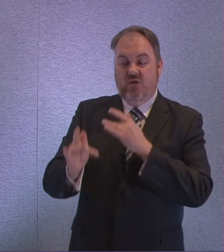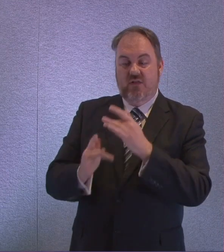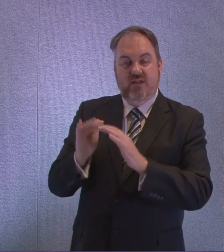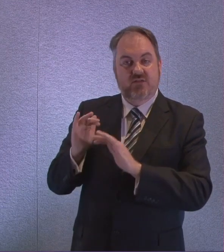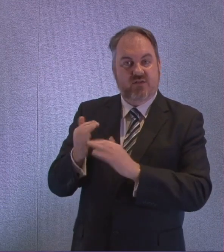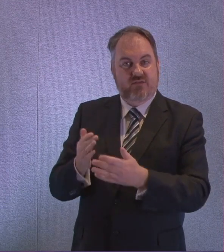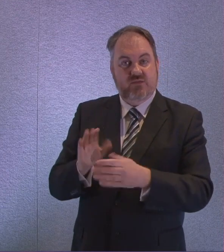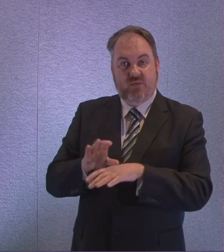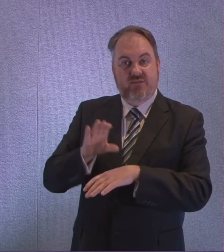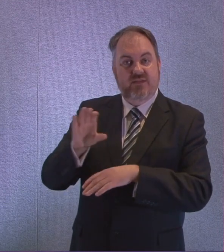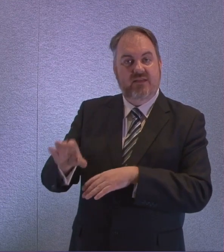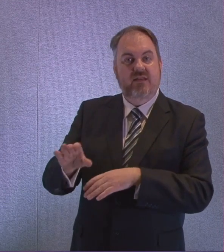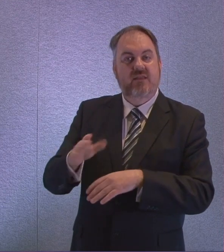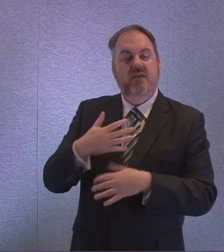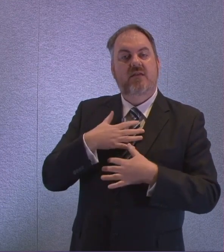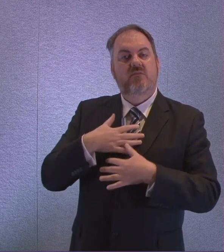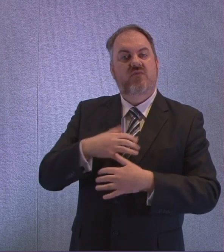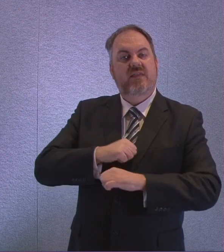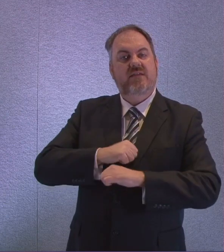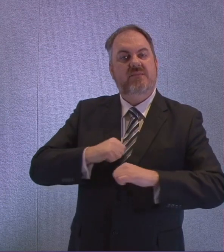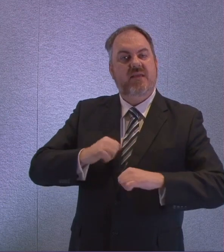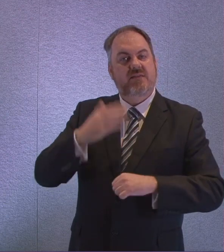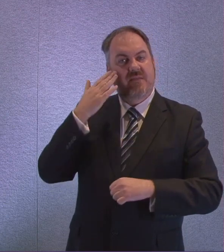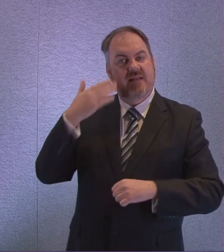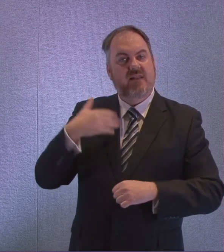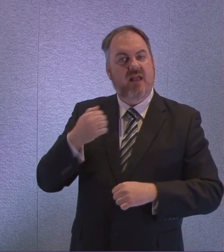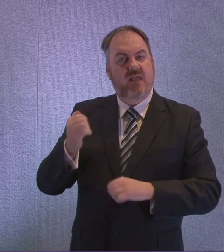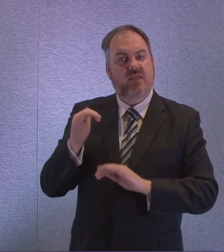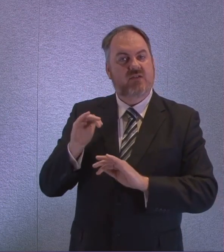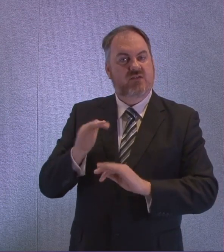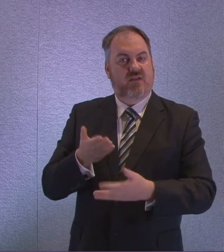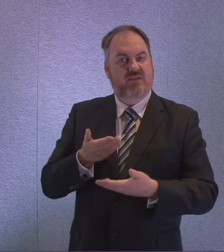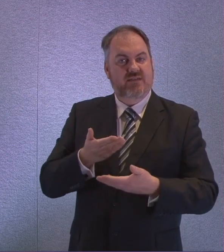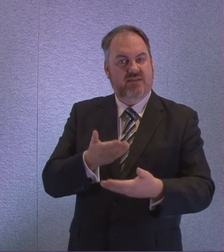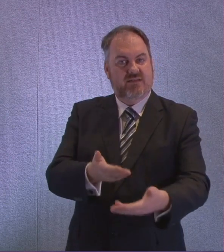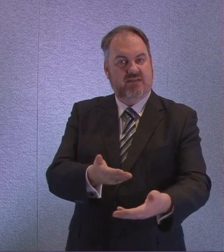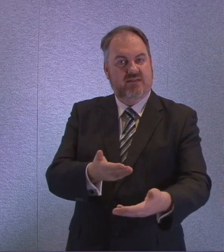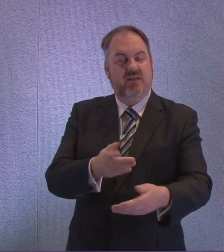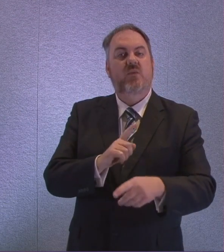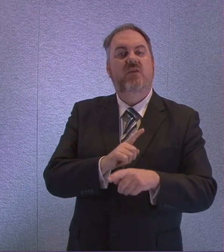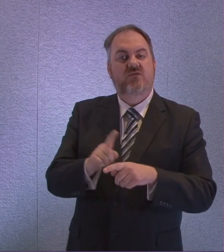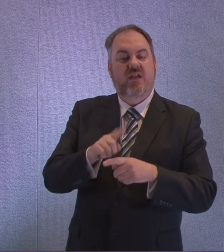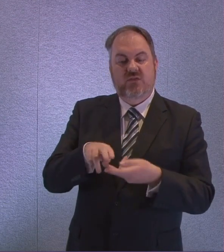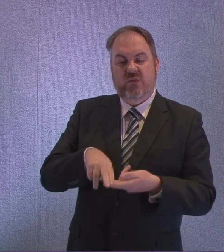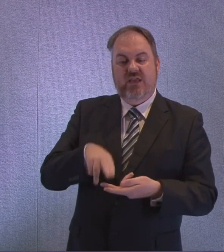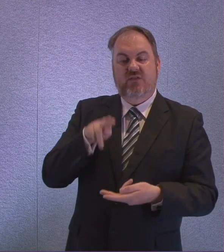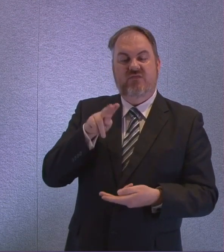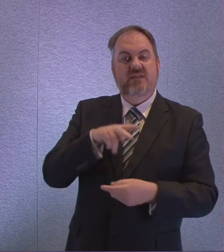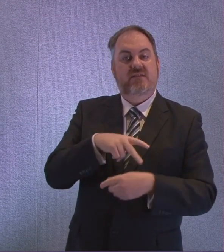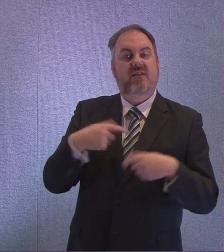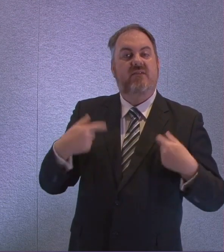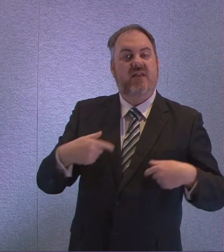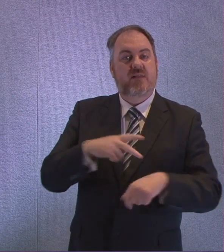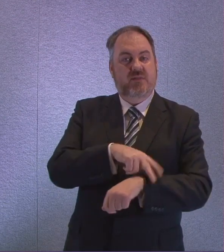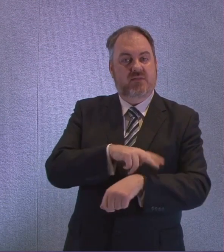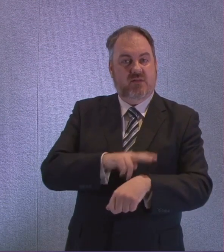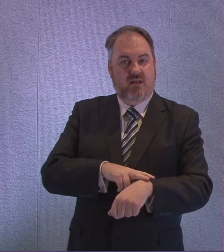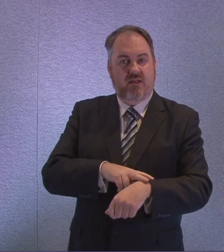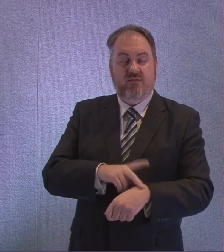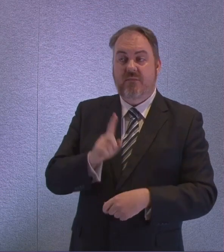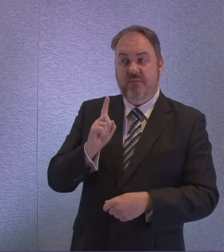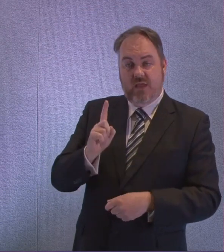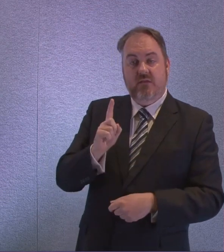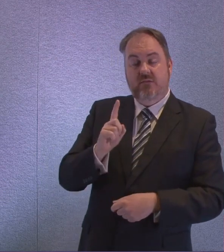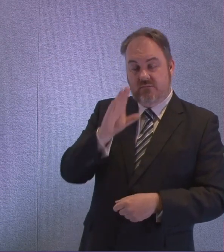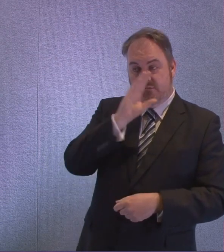to expand the breathing space service so we're already trying to build up the capacity of the services that are already there but I want to give an assurance